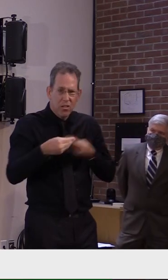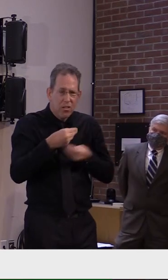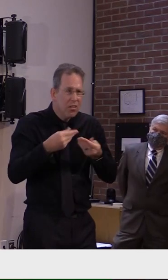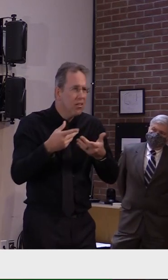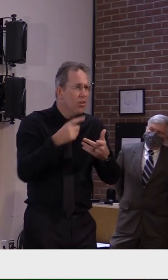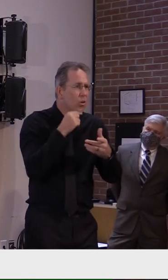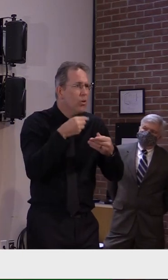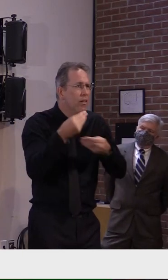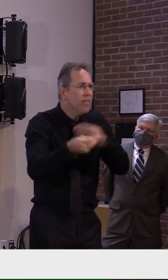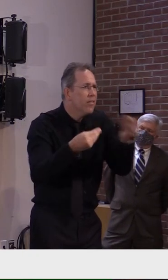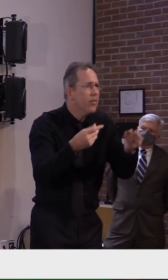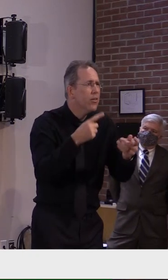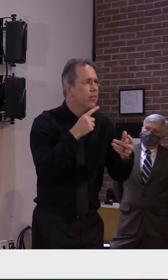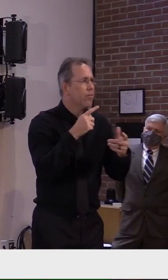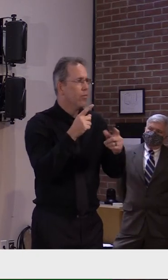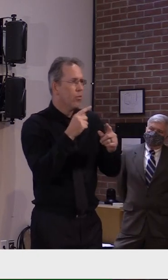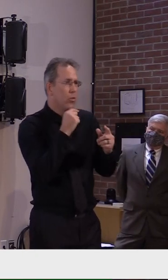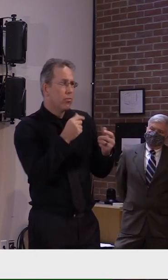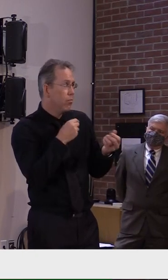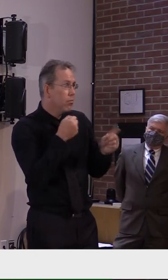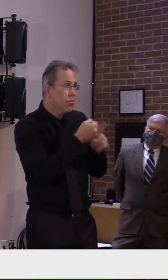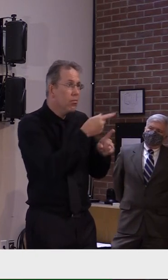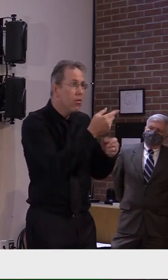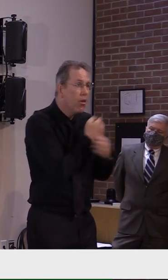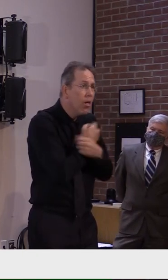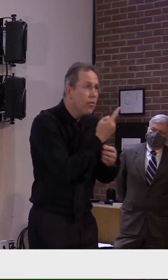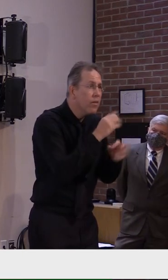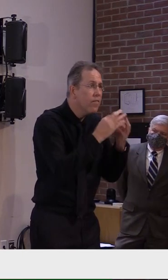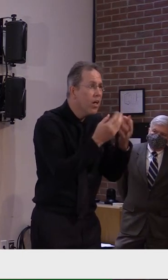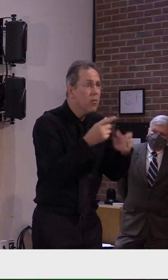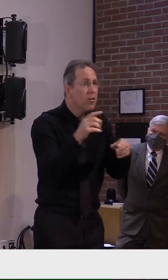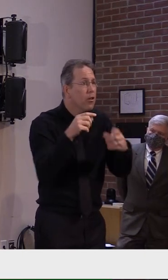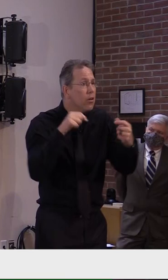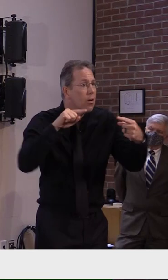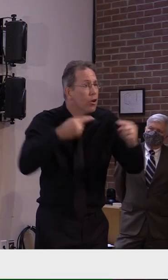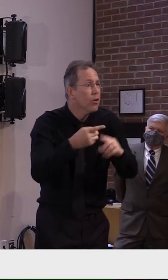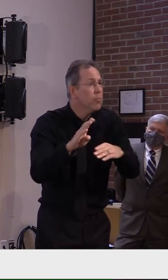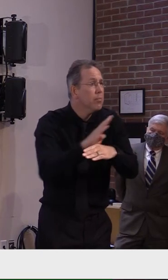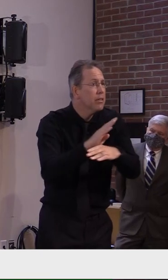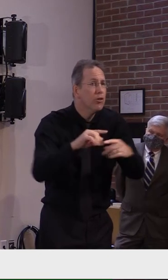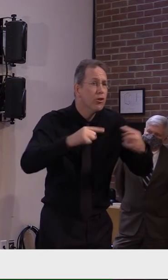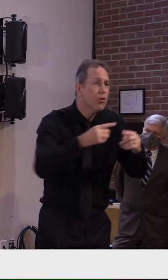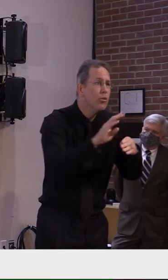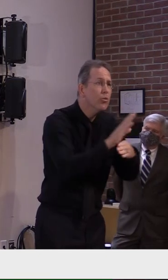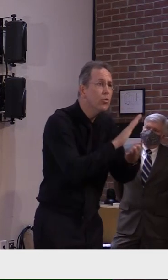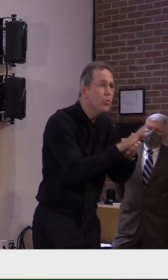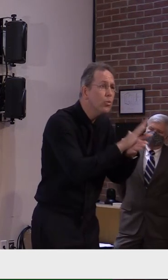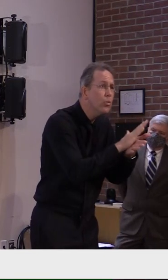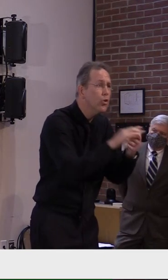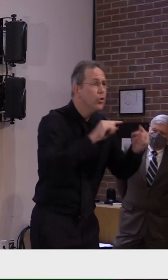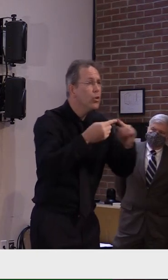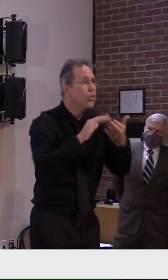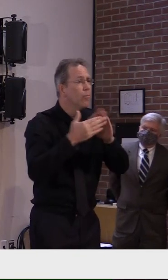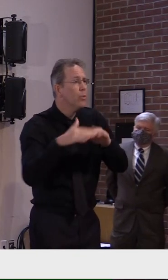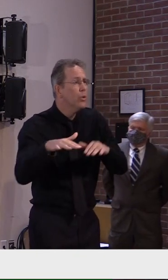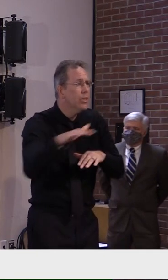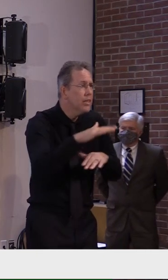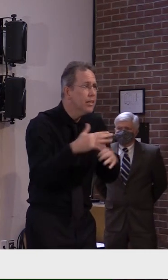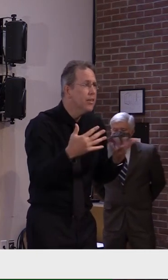school and we can go back to somewhat normal until the vaccine arrives to save the day